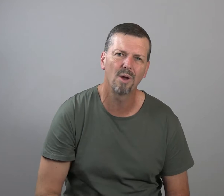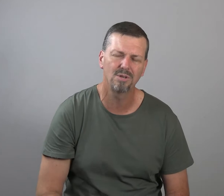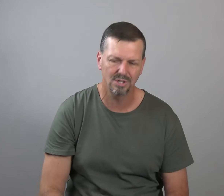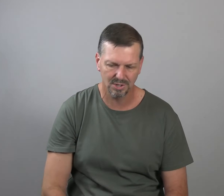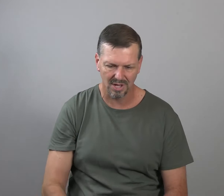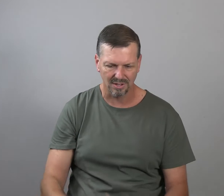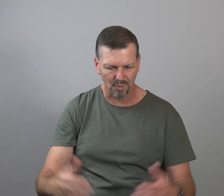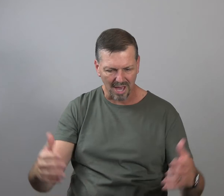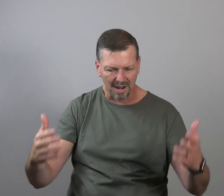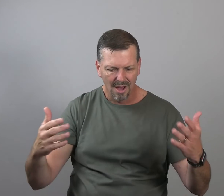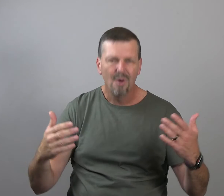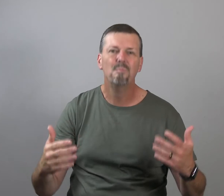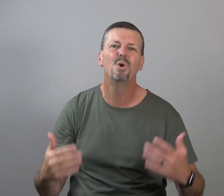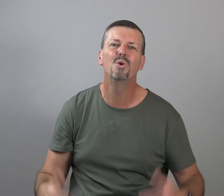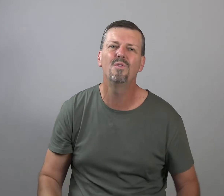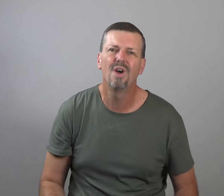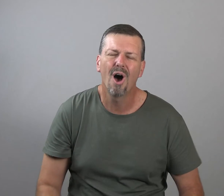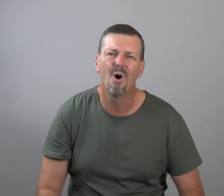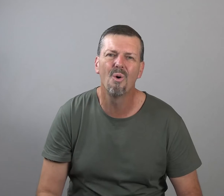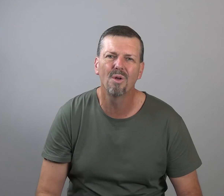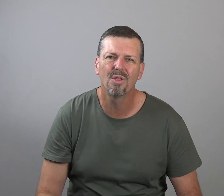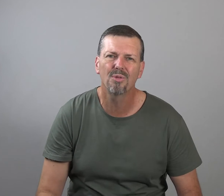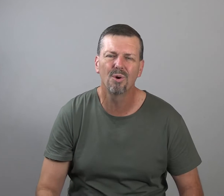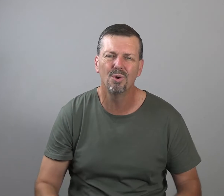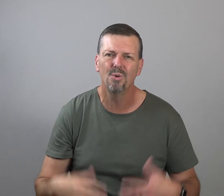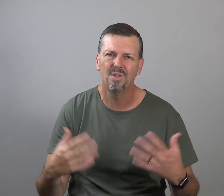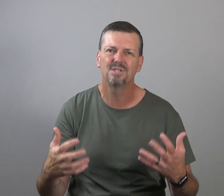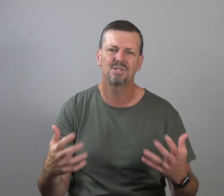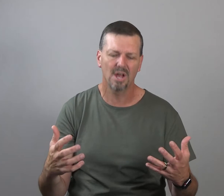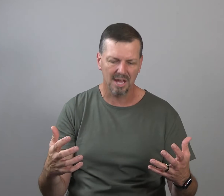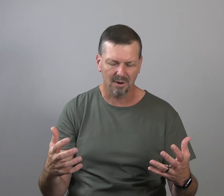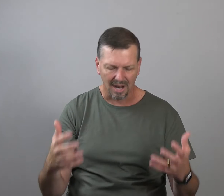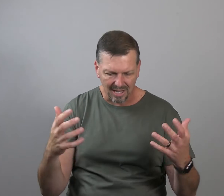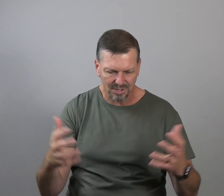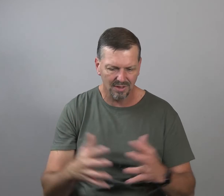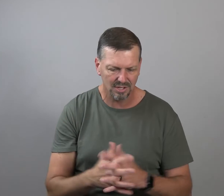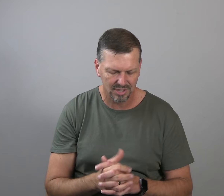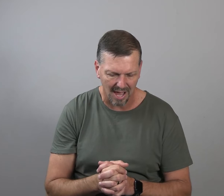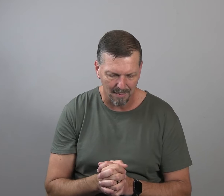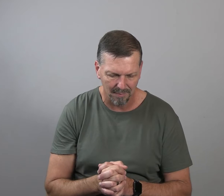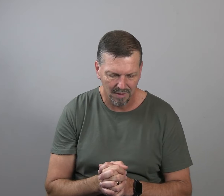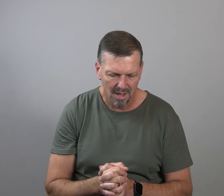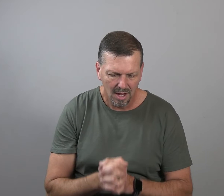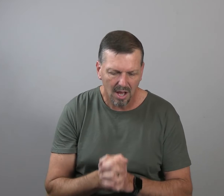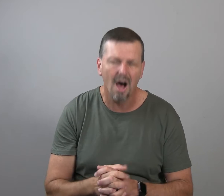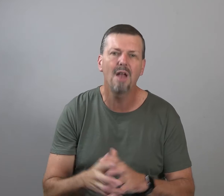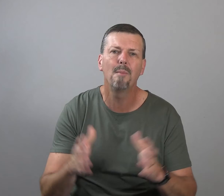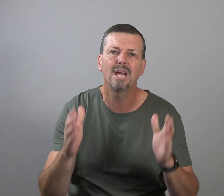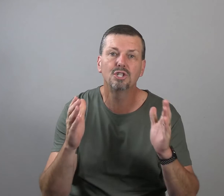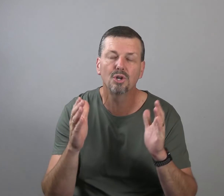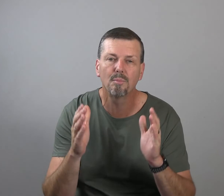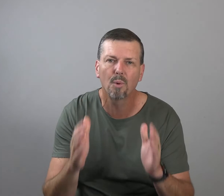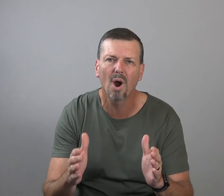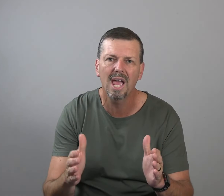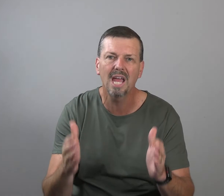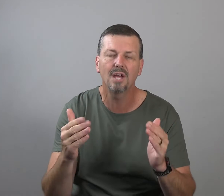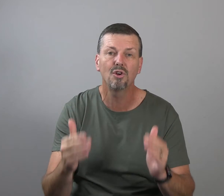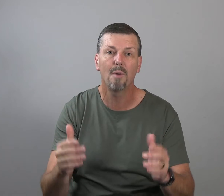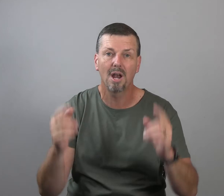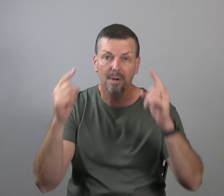point. want you to see this. We kind of move on through this study here today. Listen to this statement. God made your brain and your body